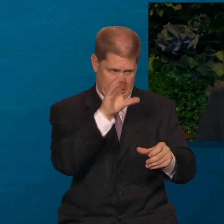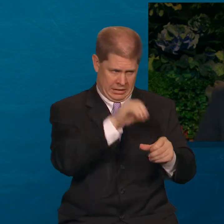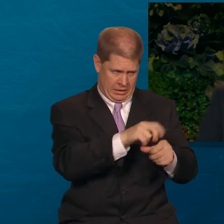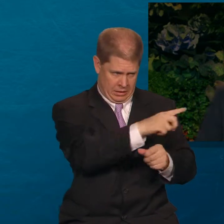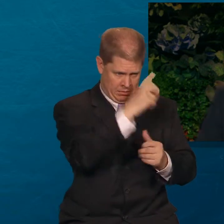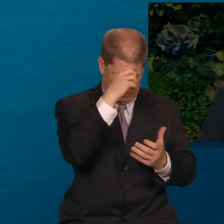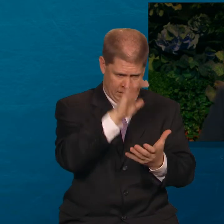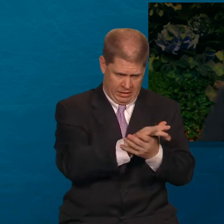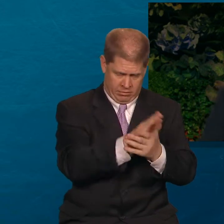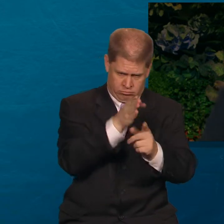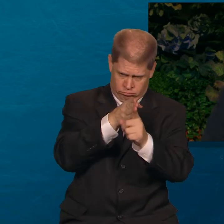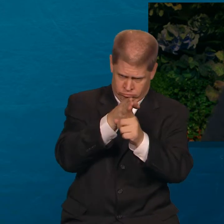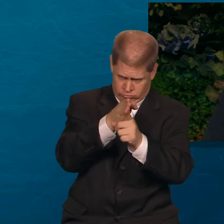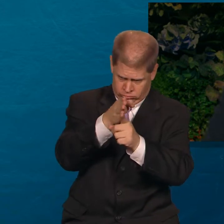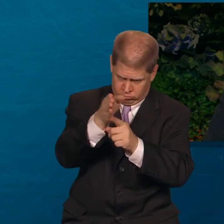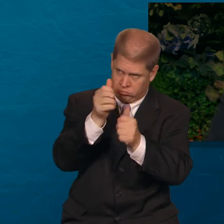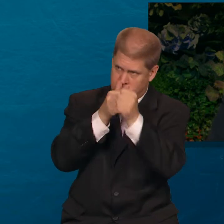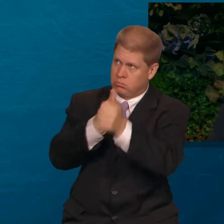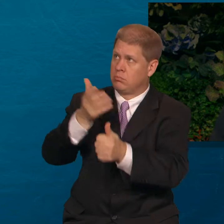true to the faith.